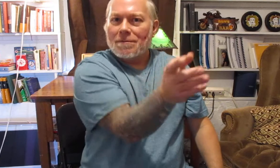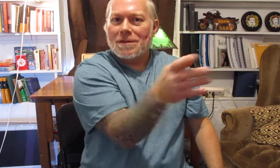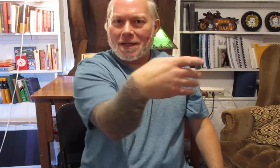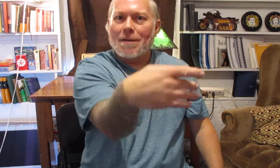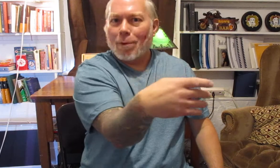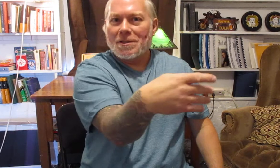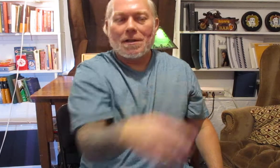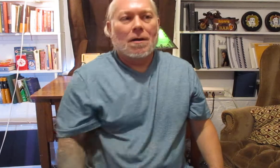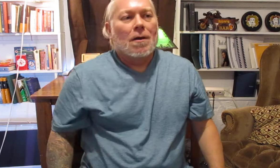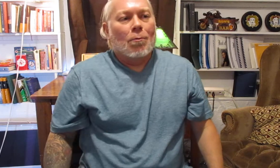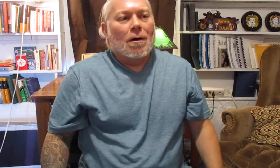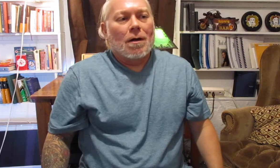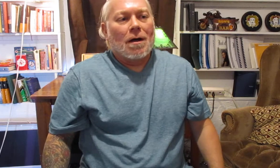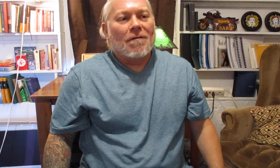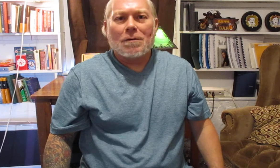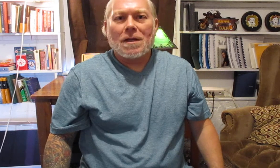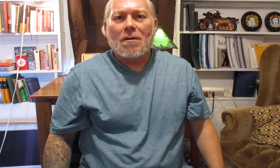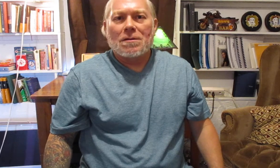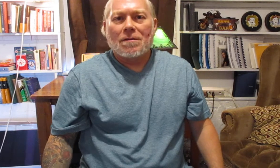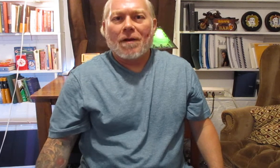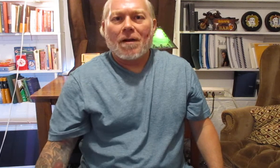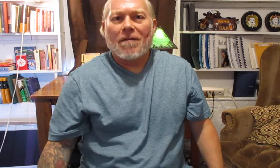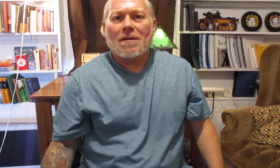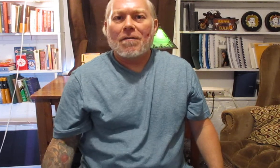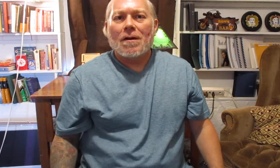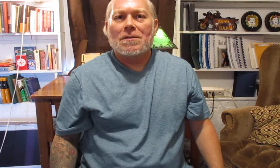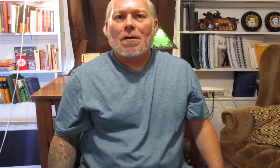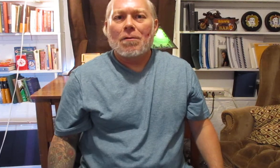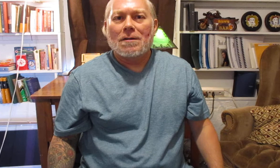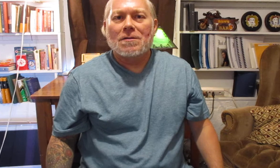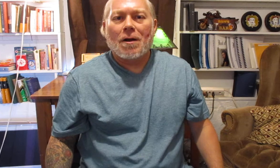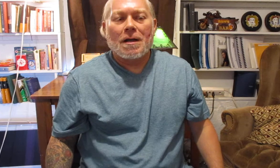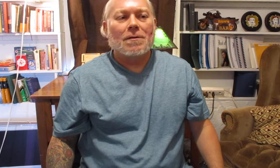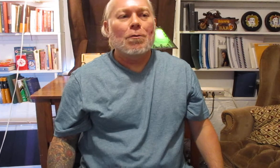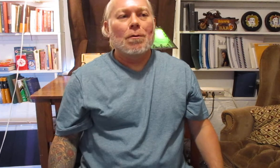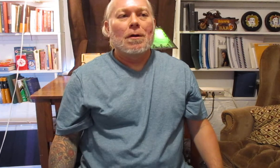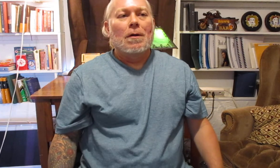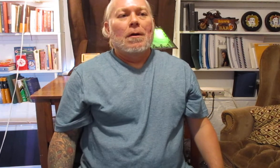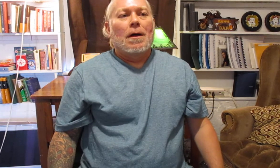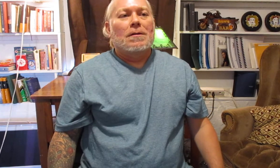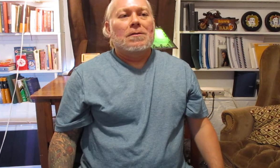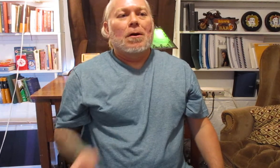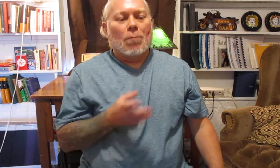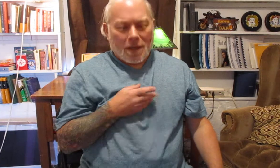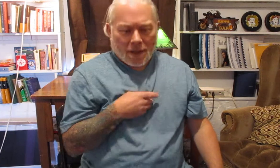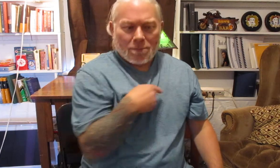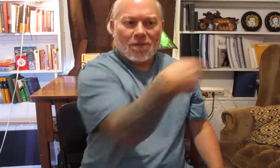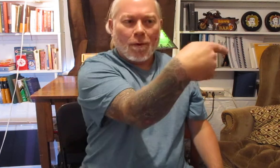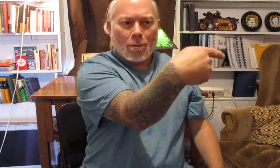sticking bridging well Folk Sao is very effective on its own as a striking tool and so when it comes forward